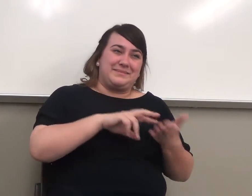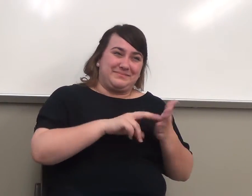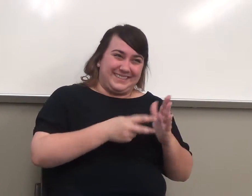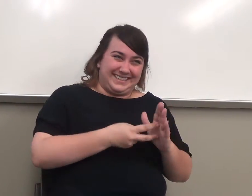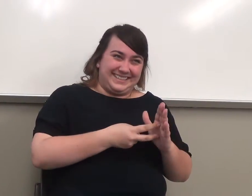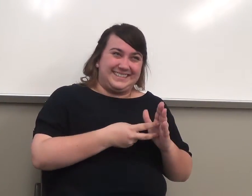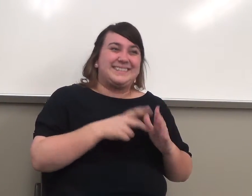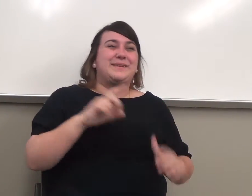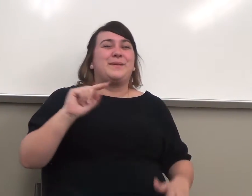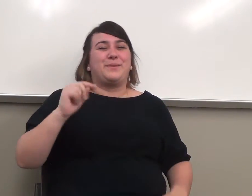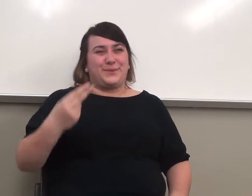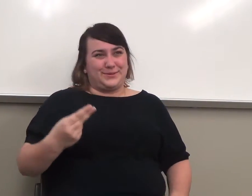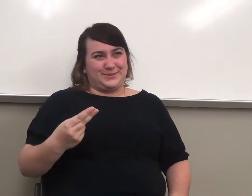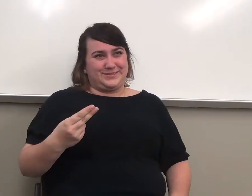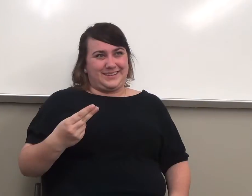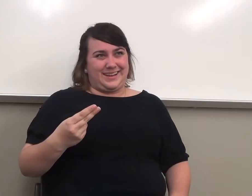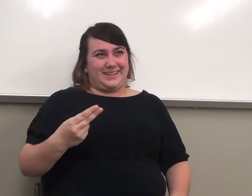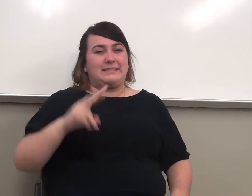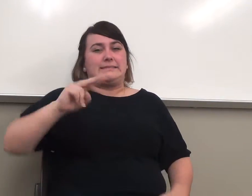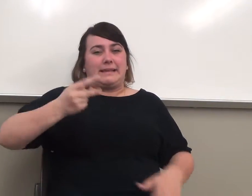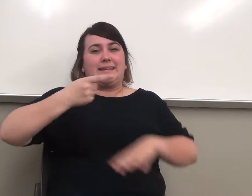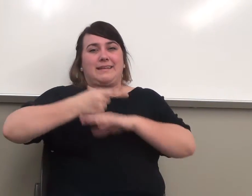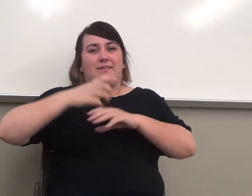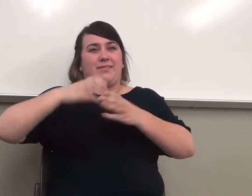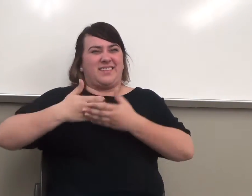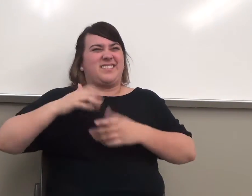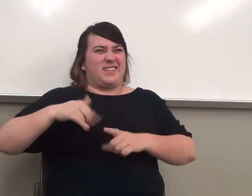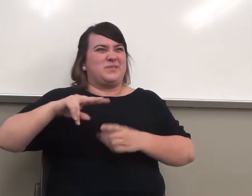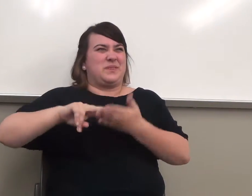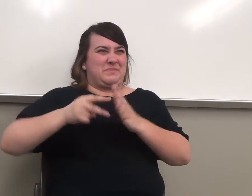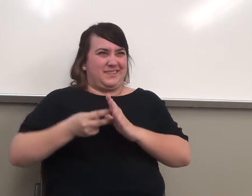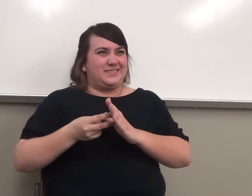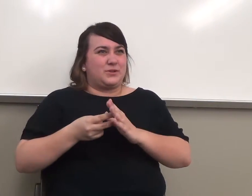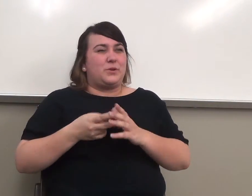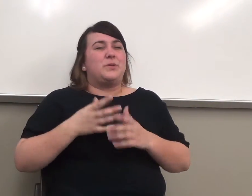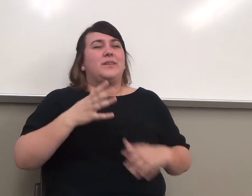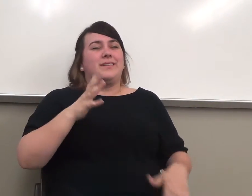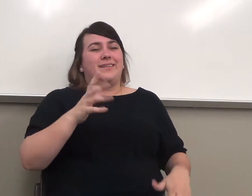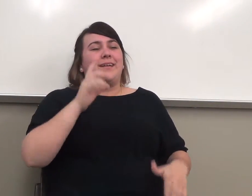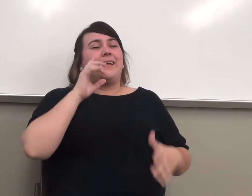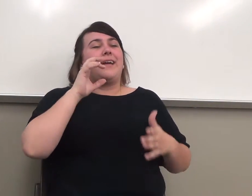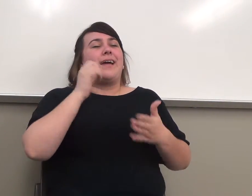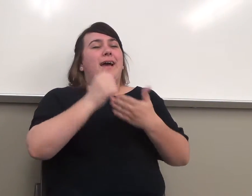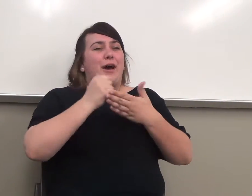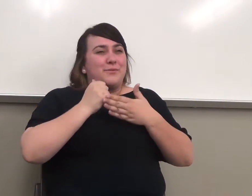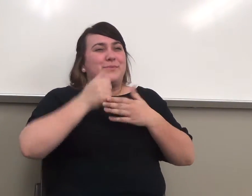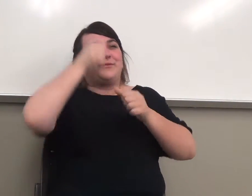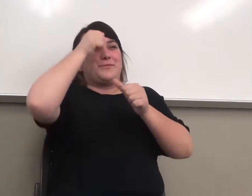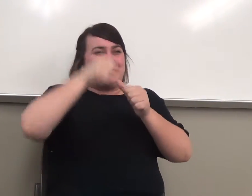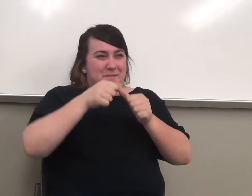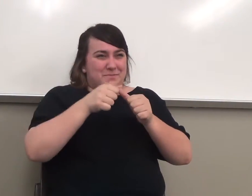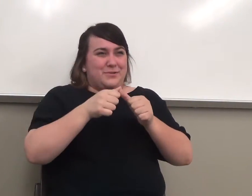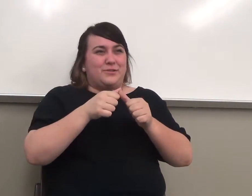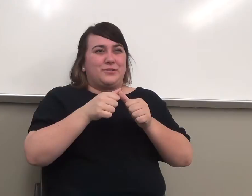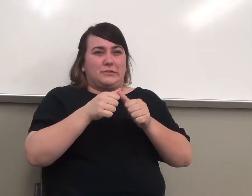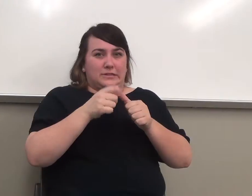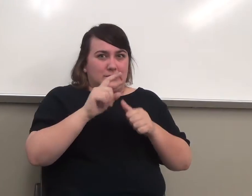we're going to do it the second day of class this week. So you have to kind of help me remember what day it is. Okay.